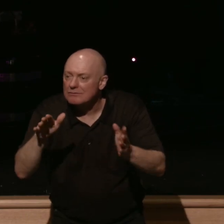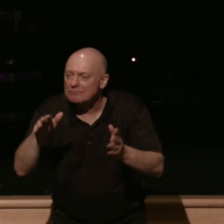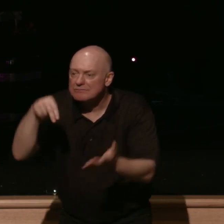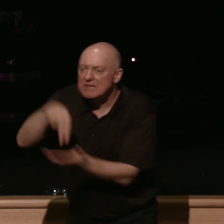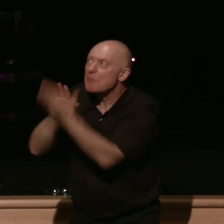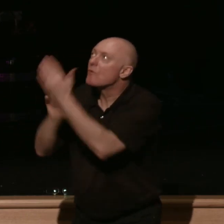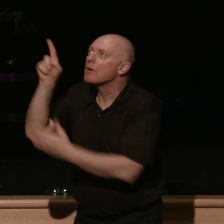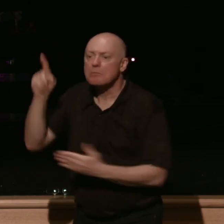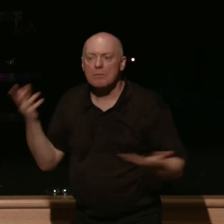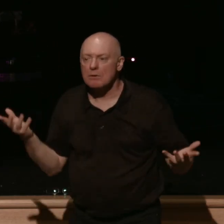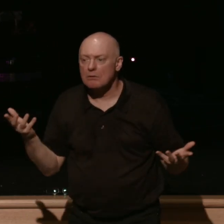would you be ready